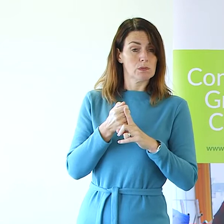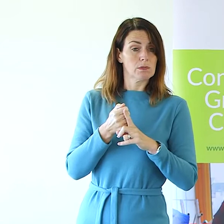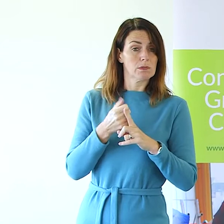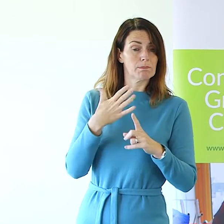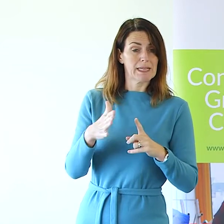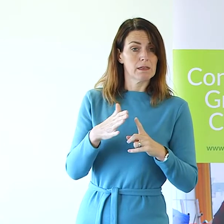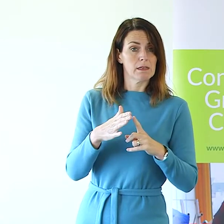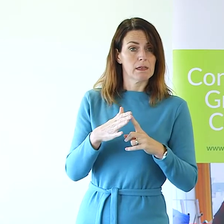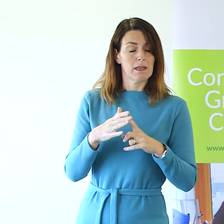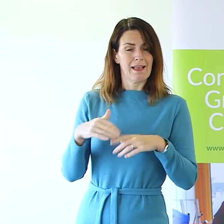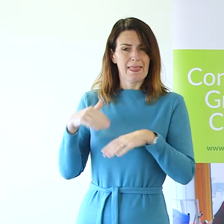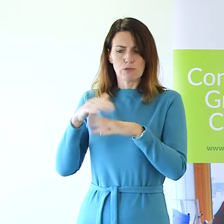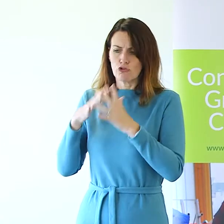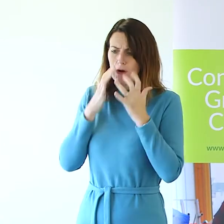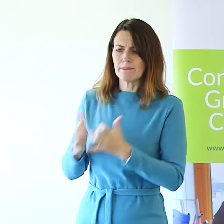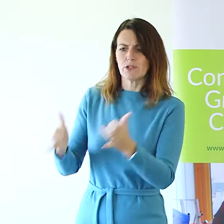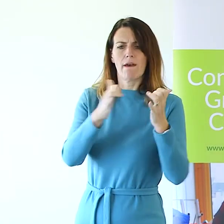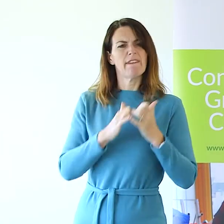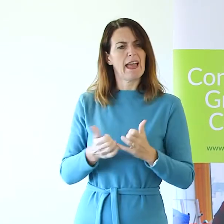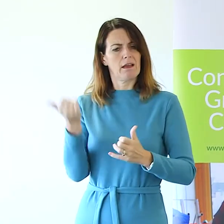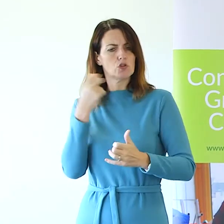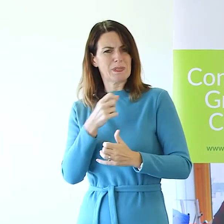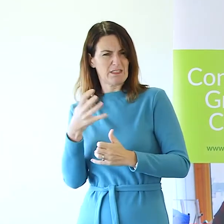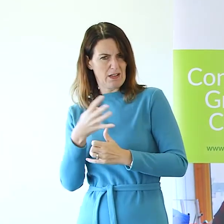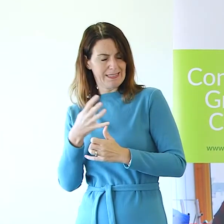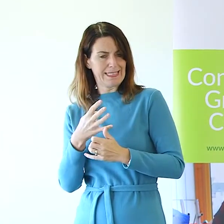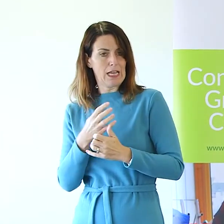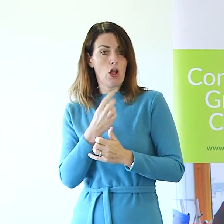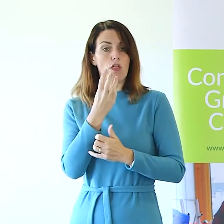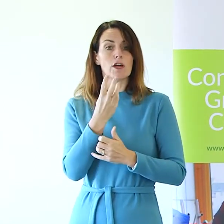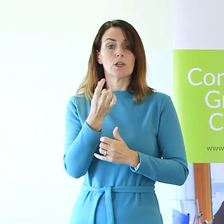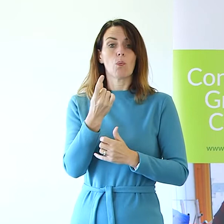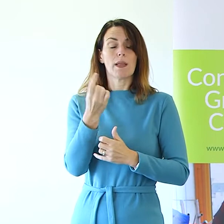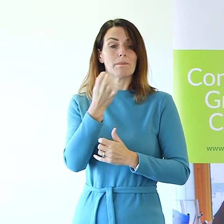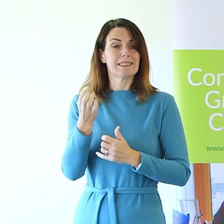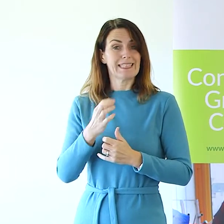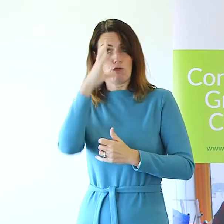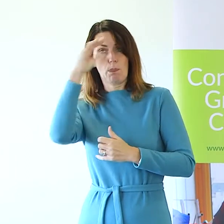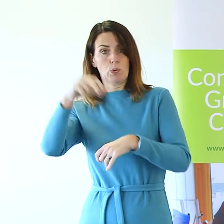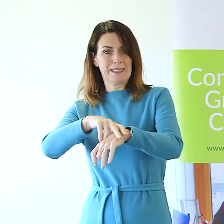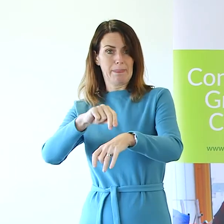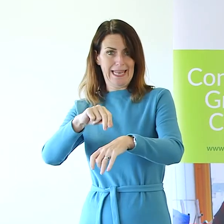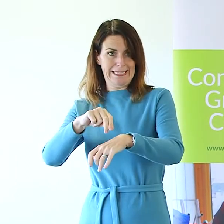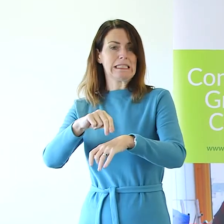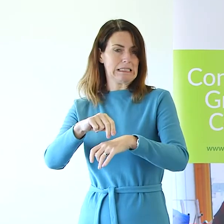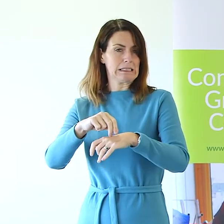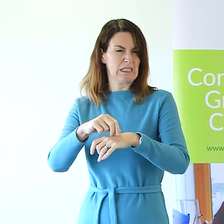crime survey for England and Wales, only 31% of cases were reported to the police.